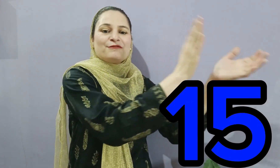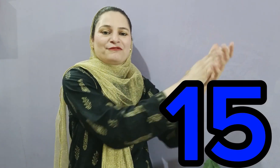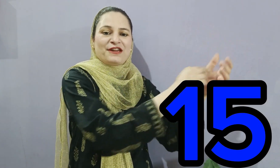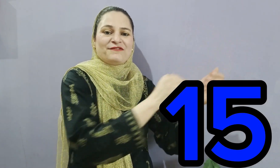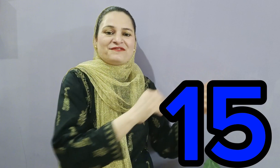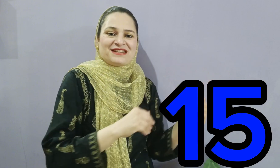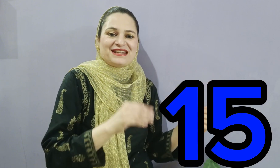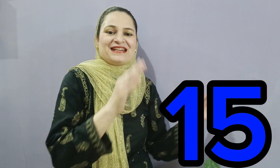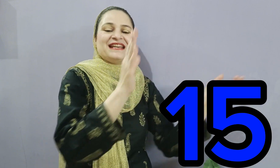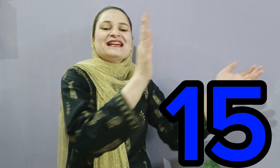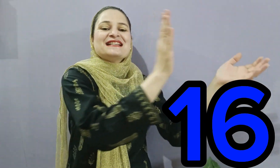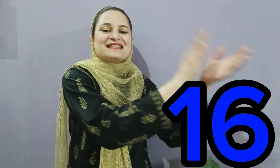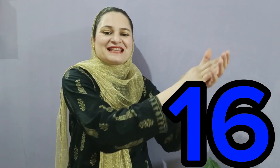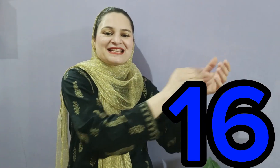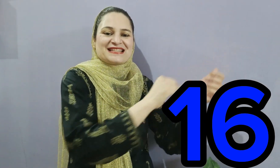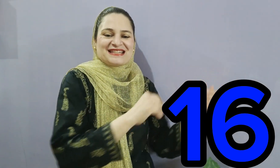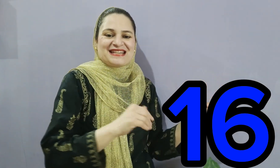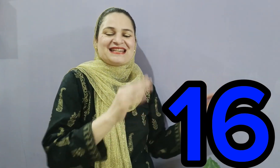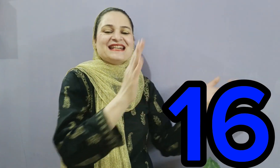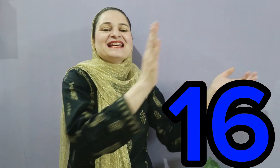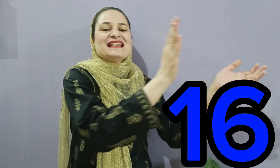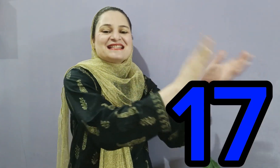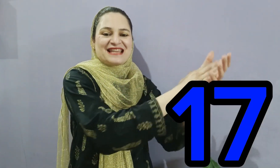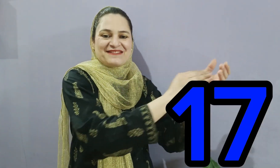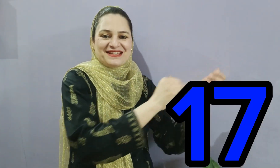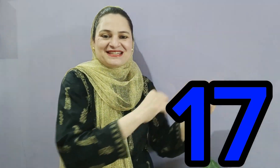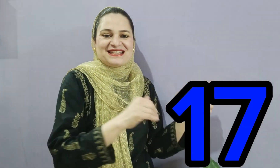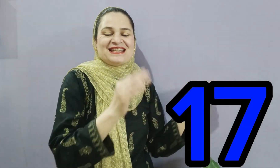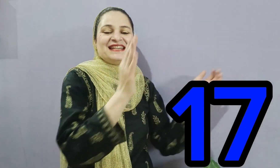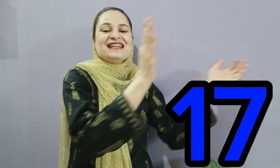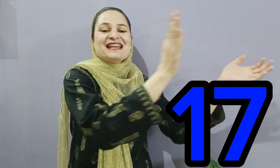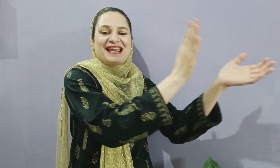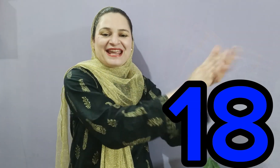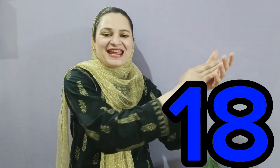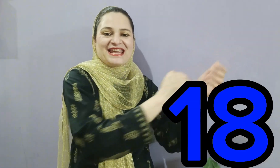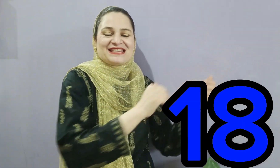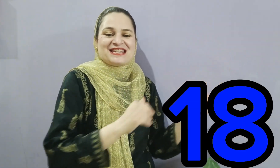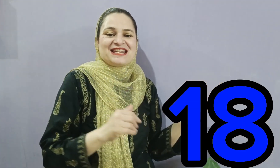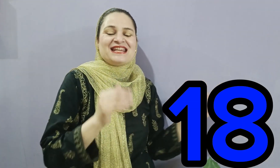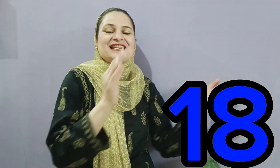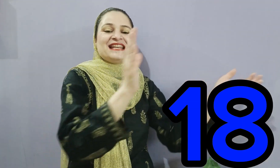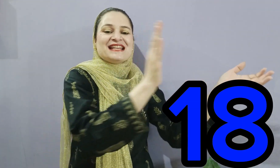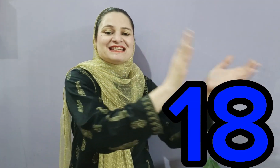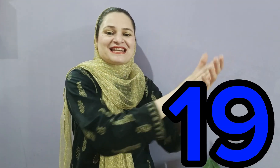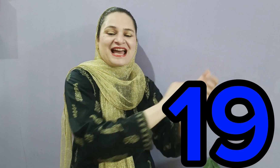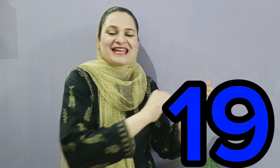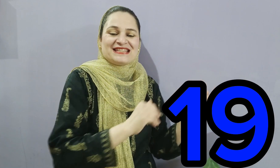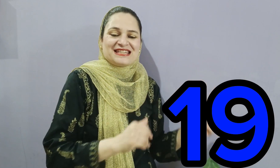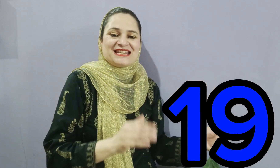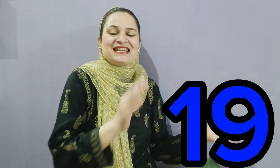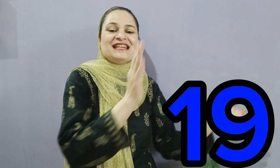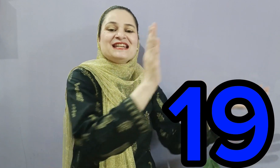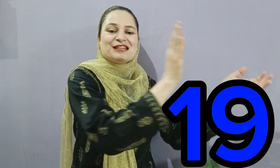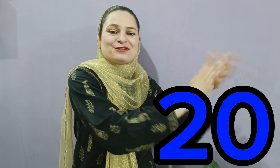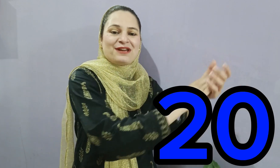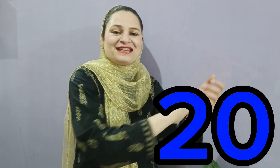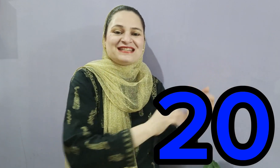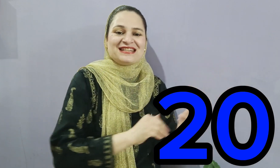15, 16, 17, 18, 19, 20.